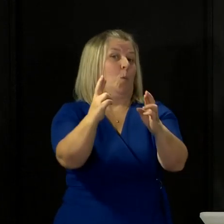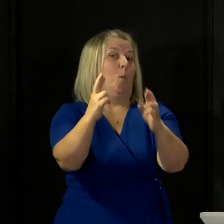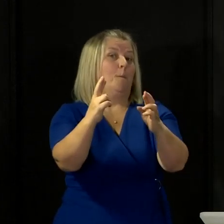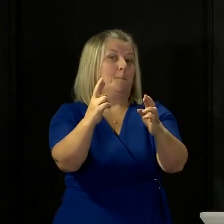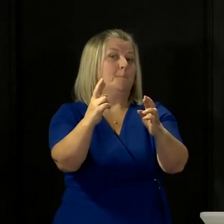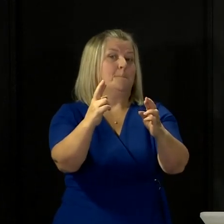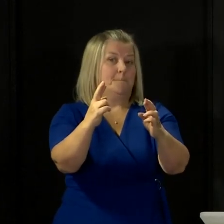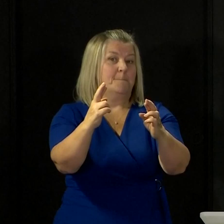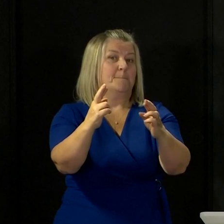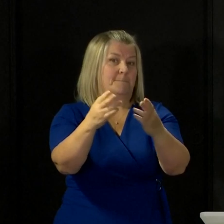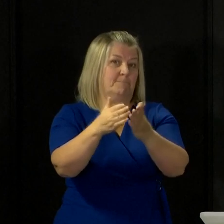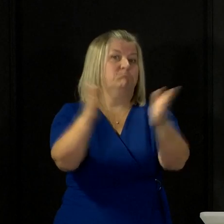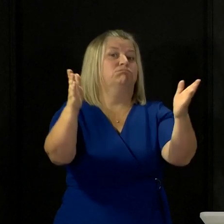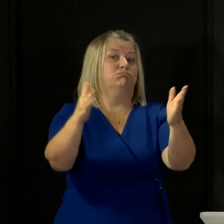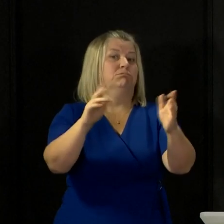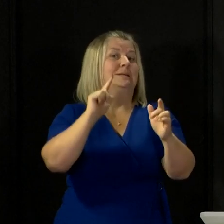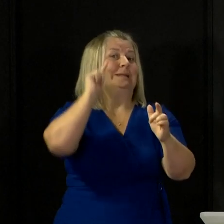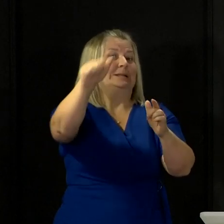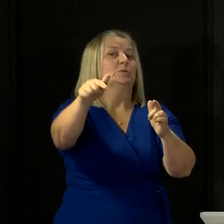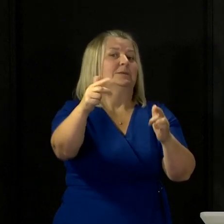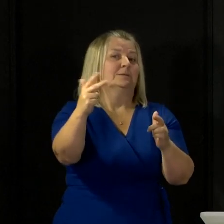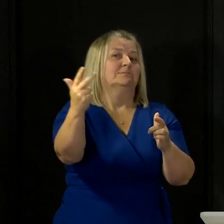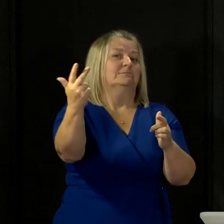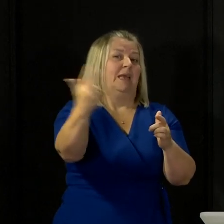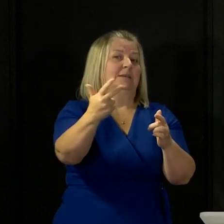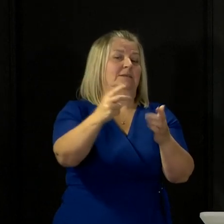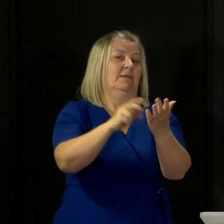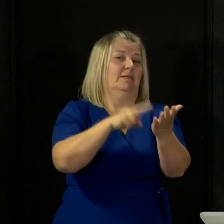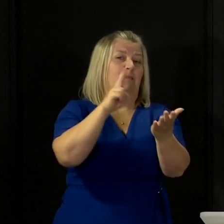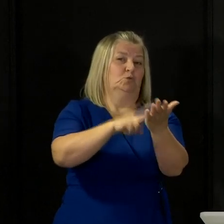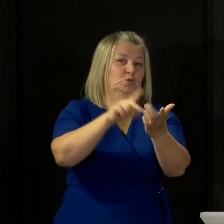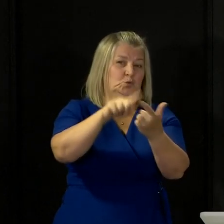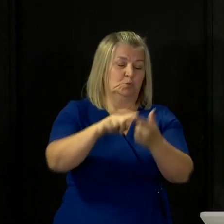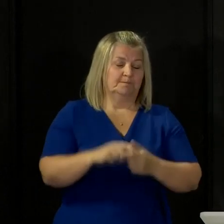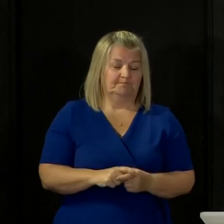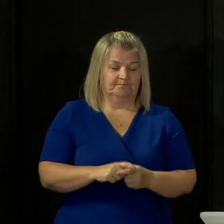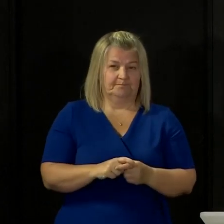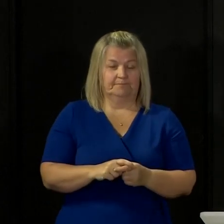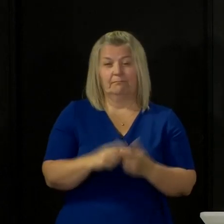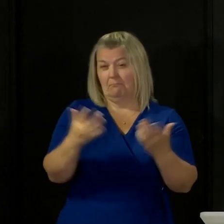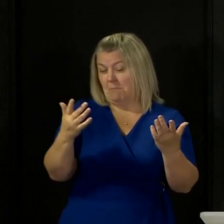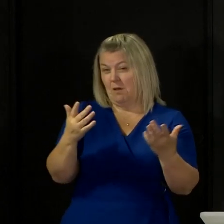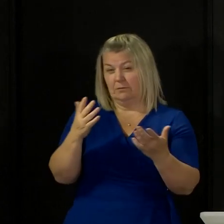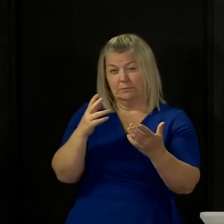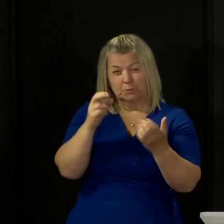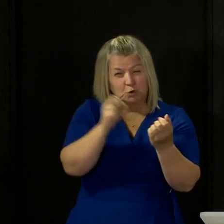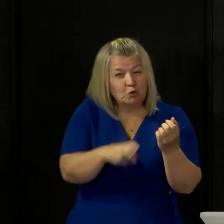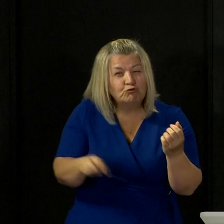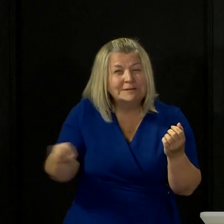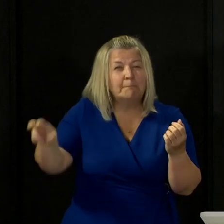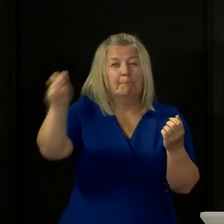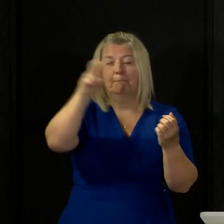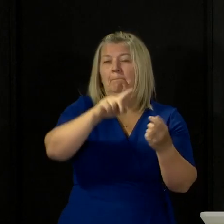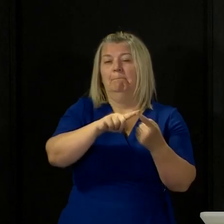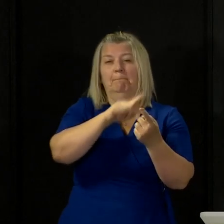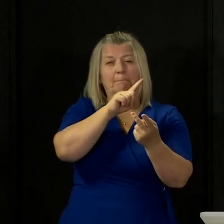closer to that date. But let me just say, finally, with retail, as with tourism and hospitality,